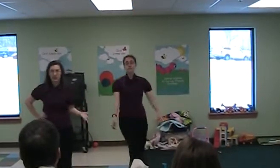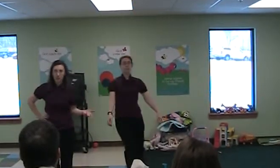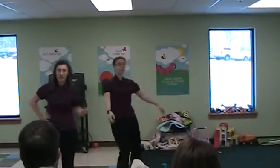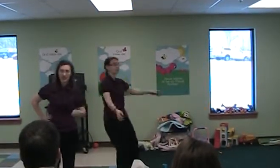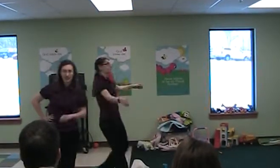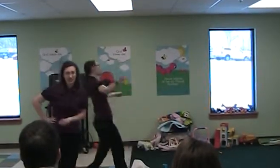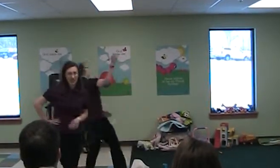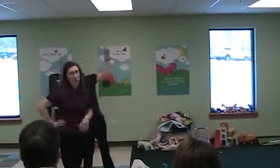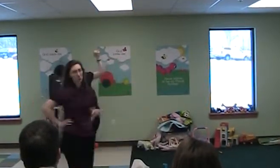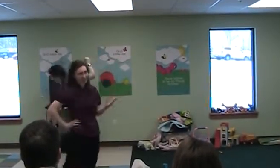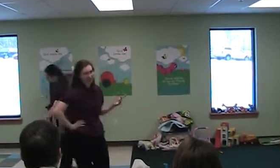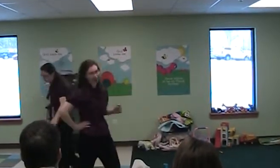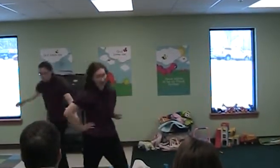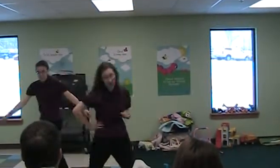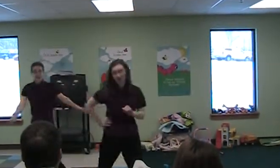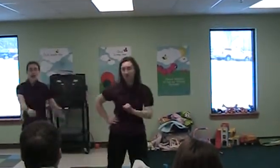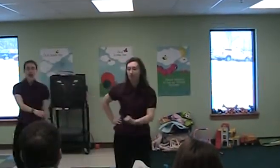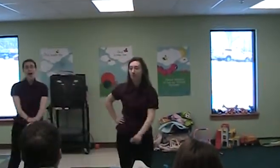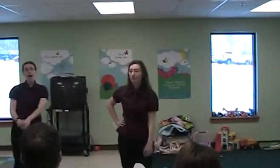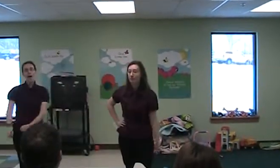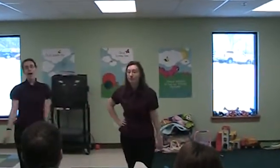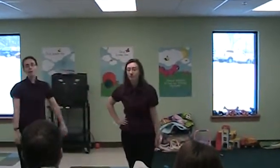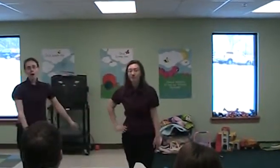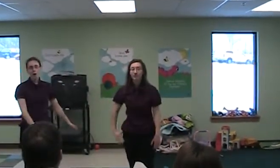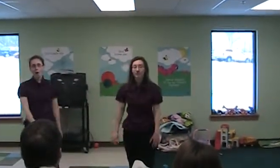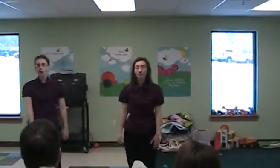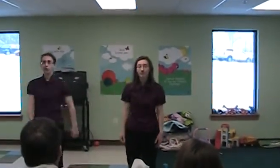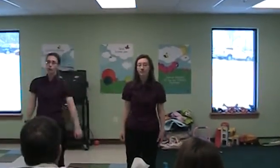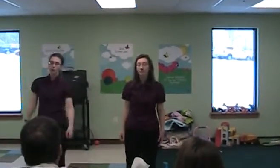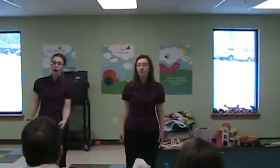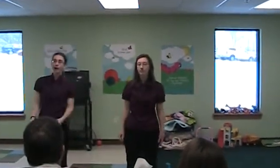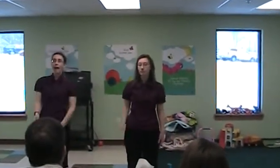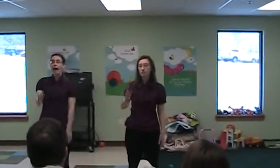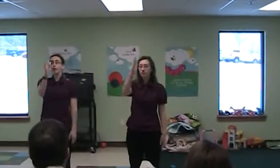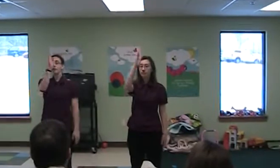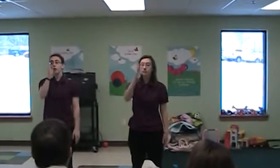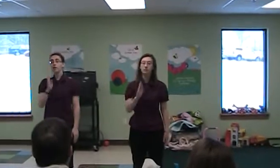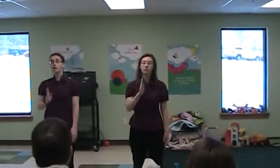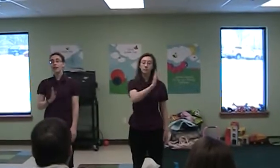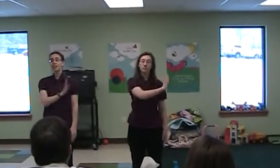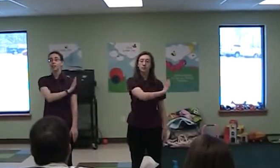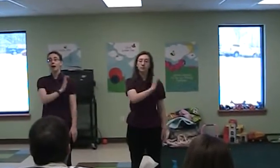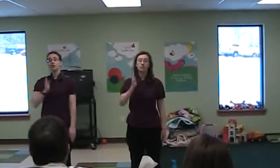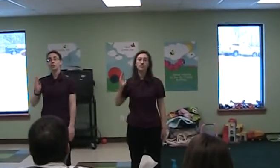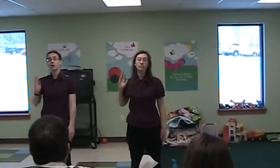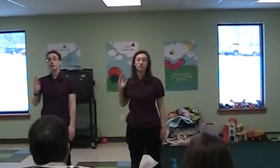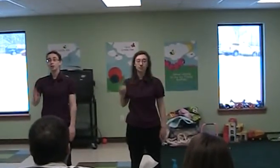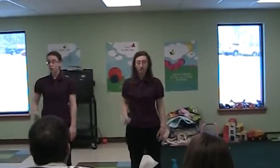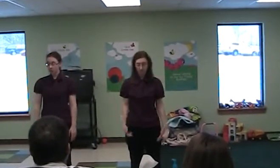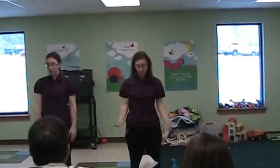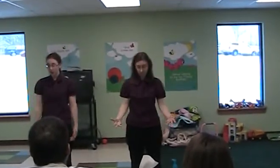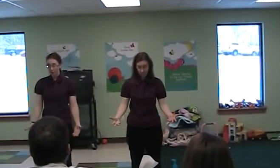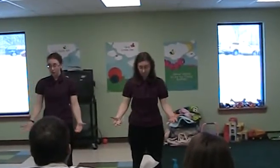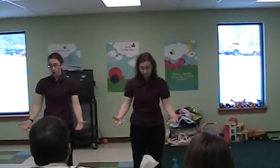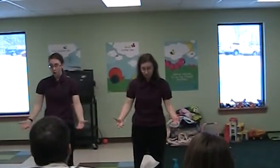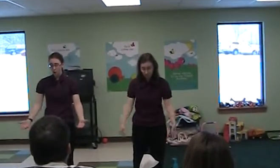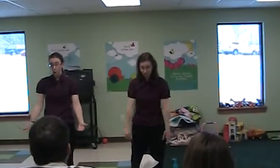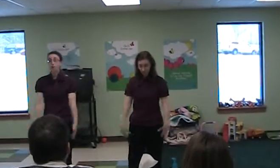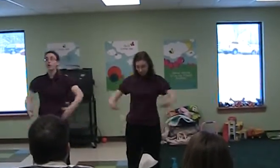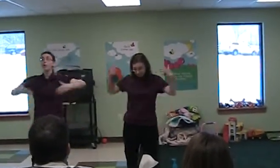up against it, we doubted. And when also the monk, at the charge of San Sebastian, showed us a painting stone with two